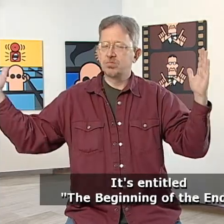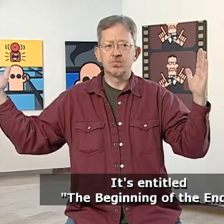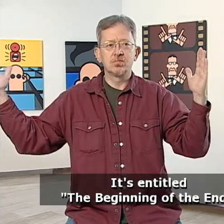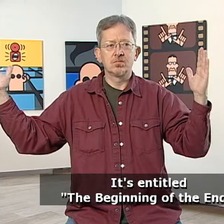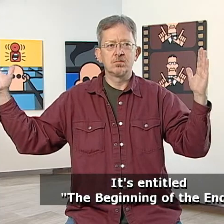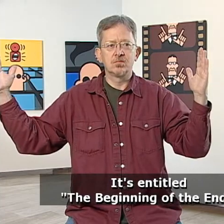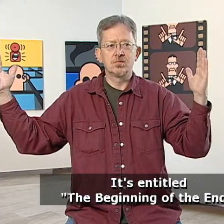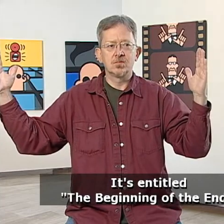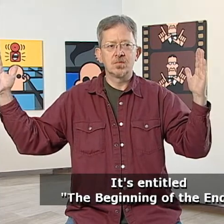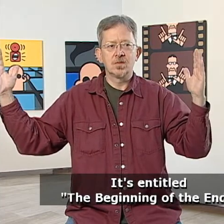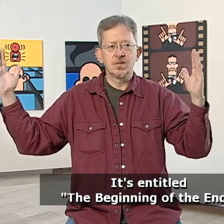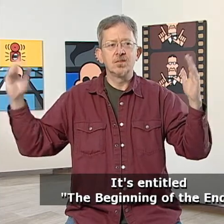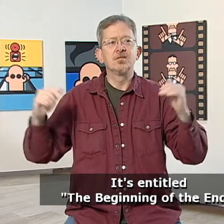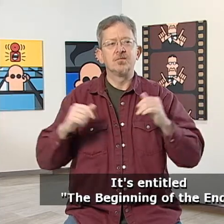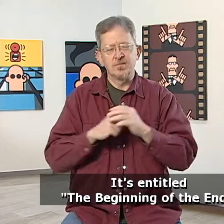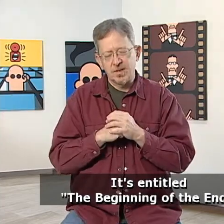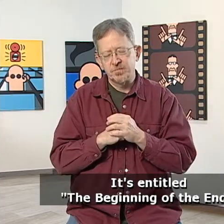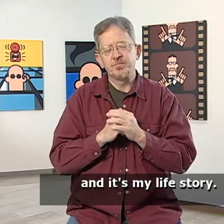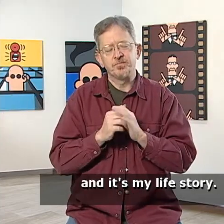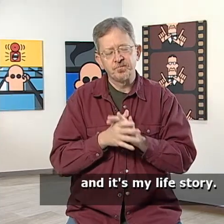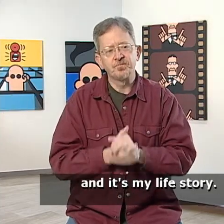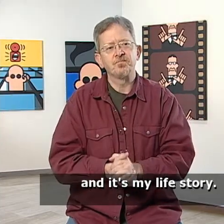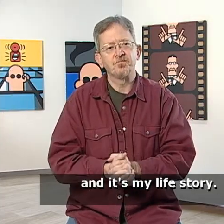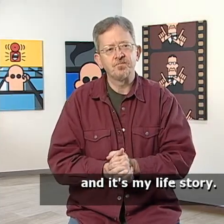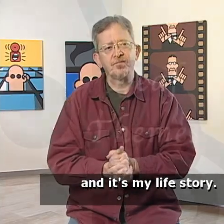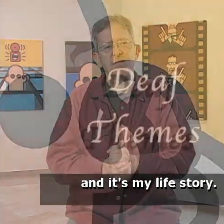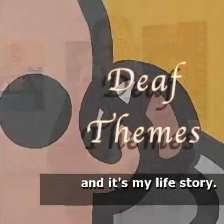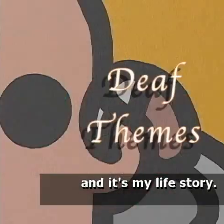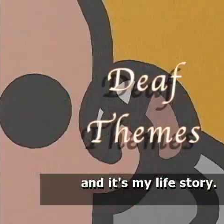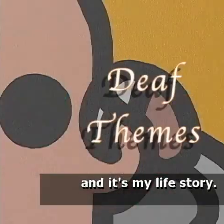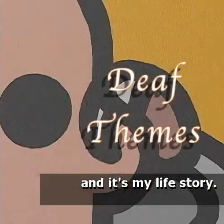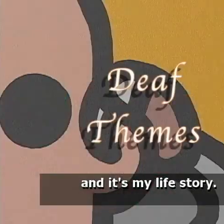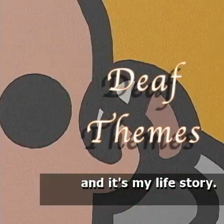entitled The Beginning of the End, and it's my life story.